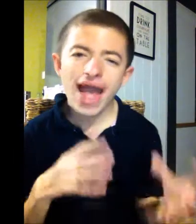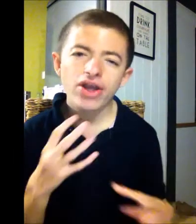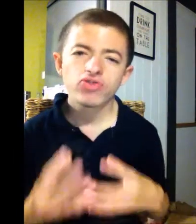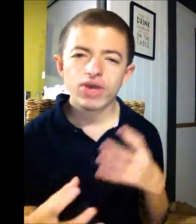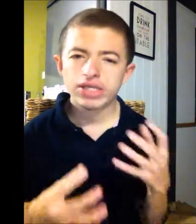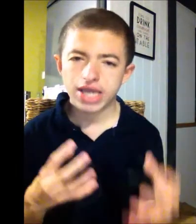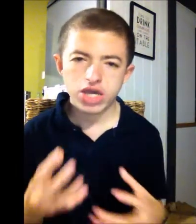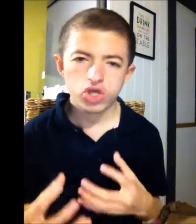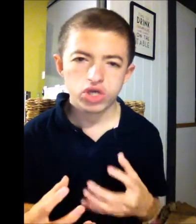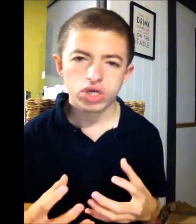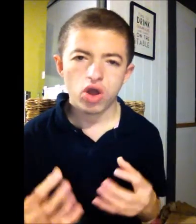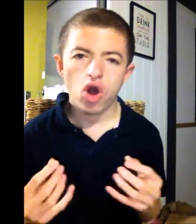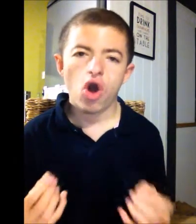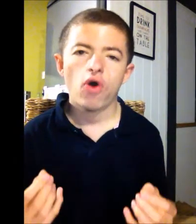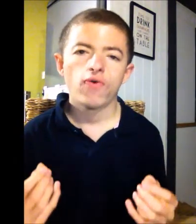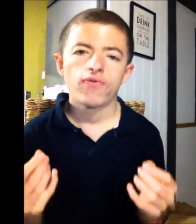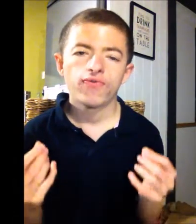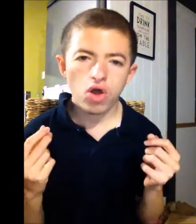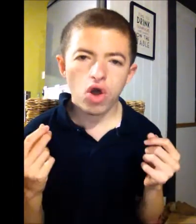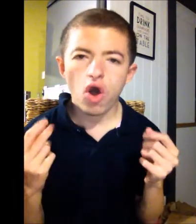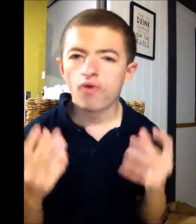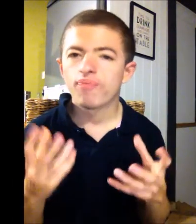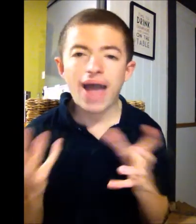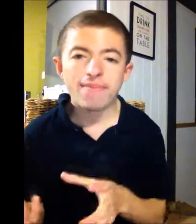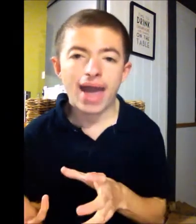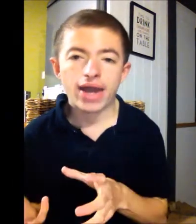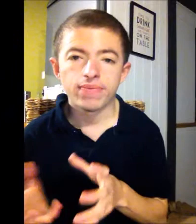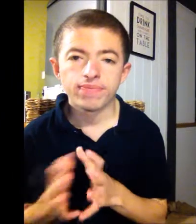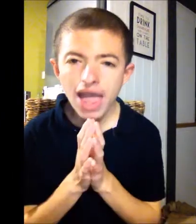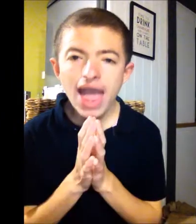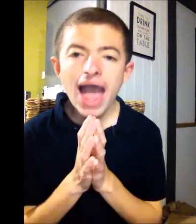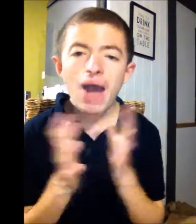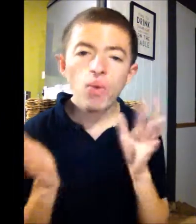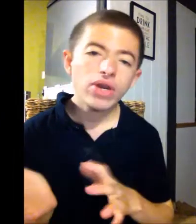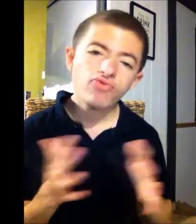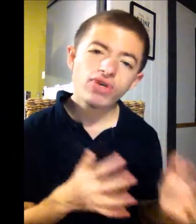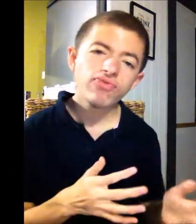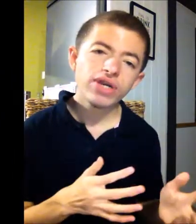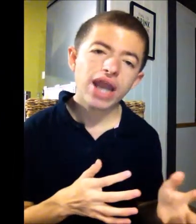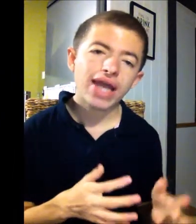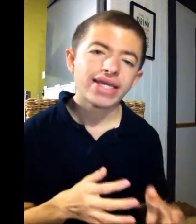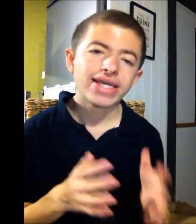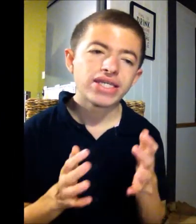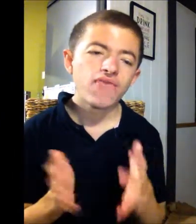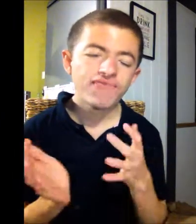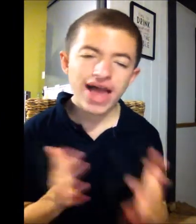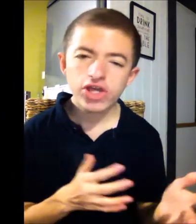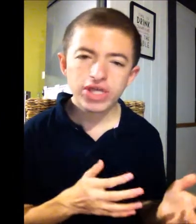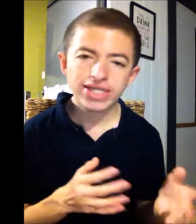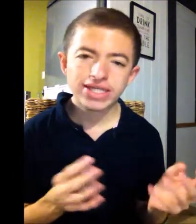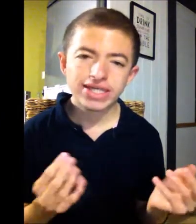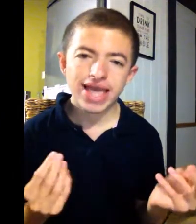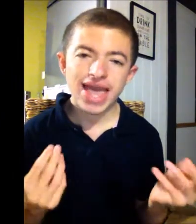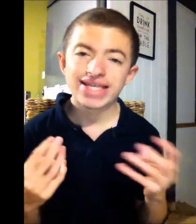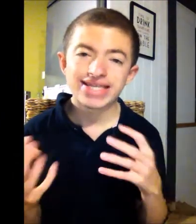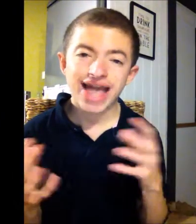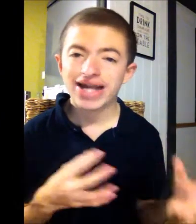characterisation of, of Batman. And what I really, really like is Flash is the exact